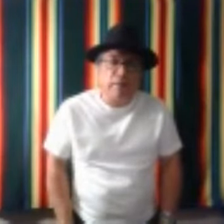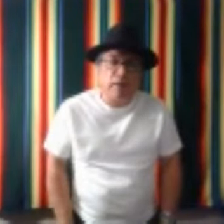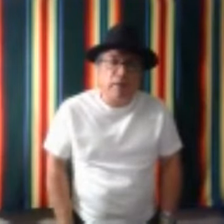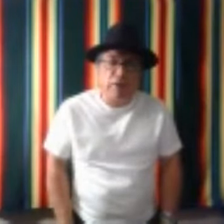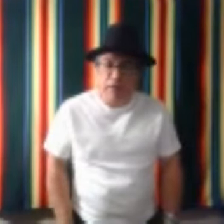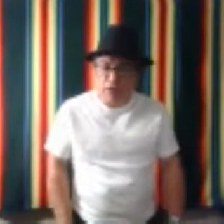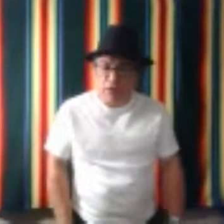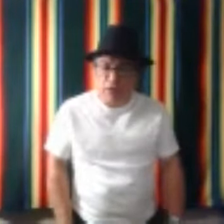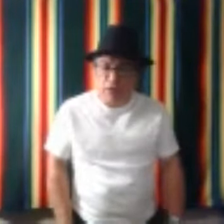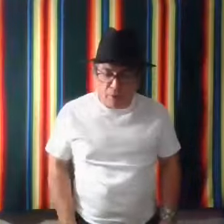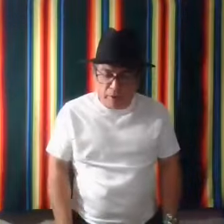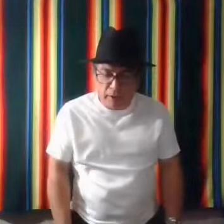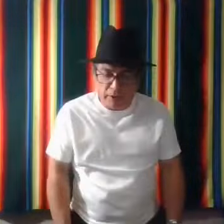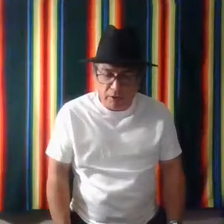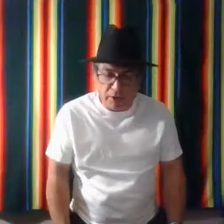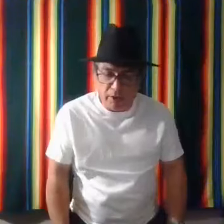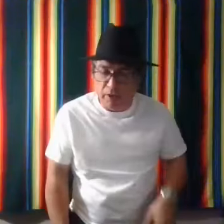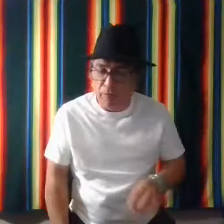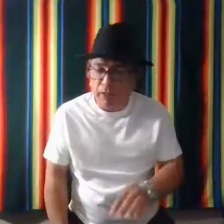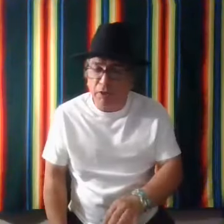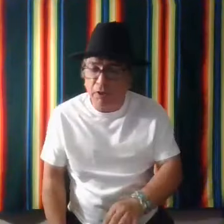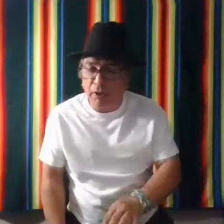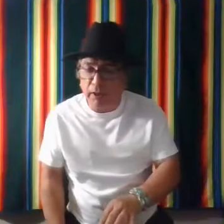i want to thank you guys for being a part of this you know i couldn't do it without you and i